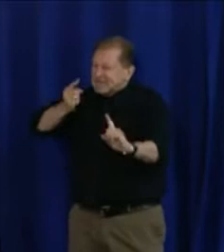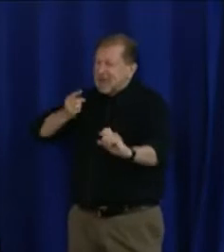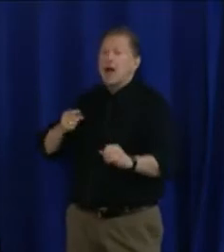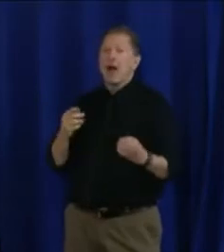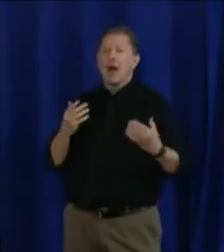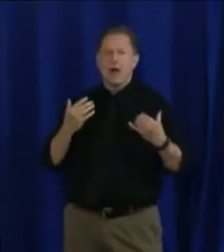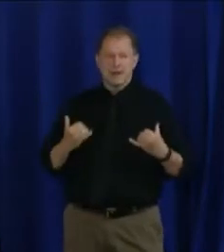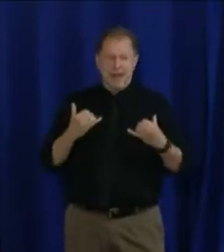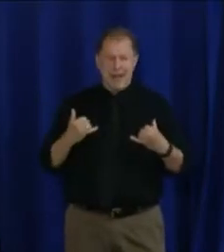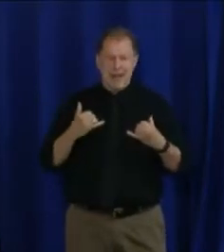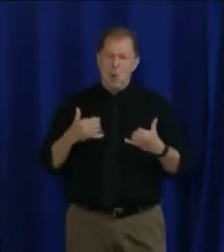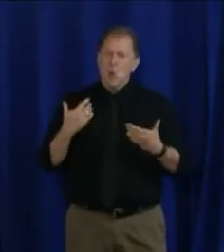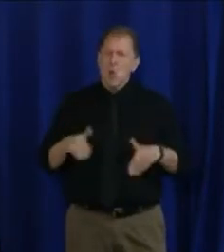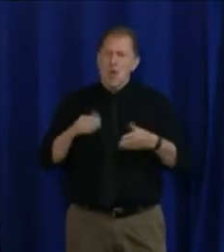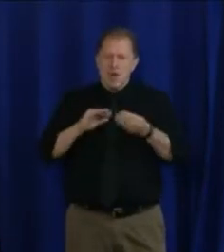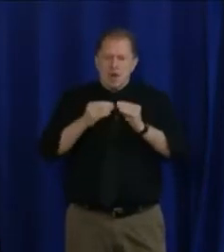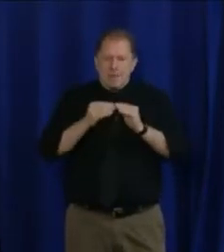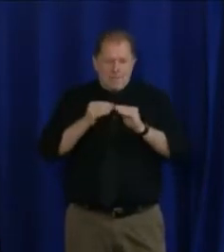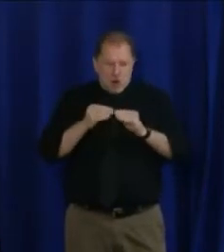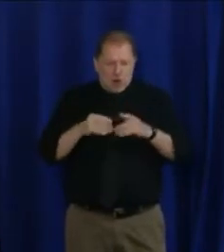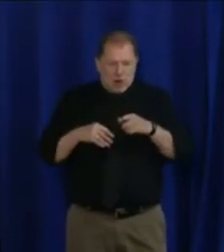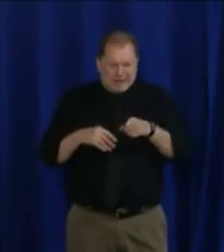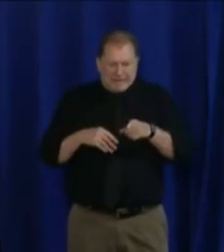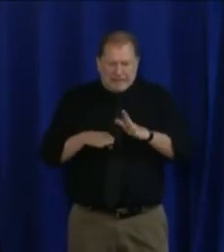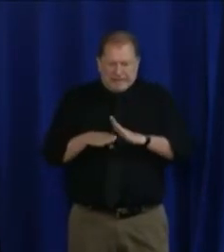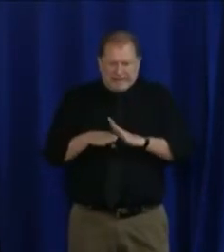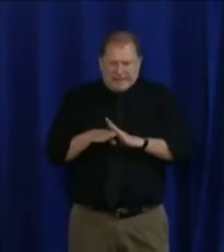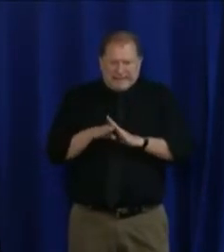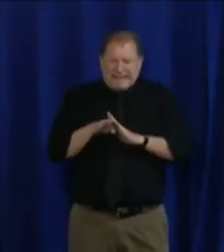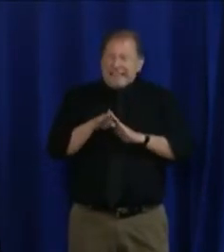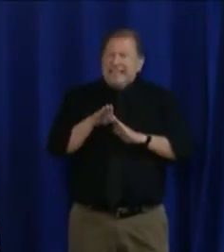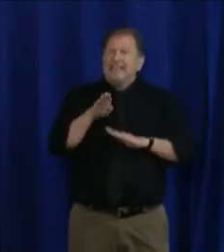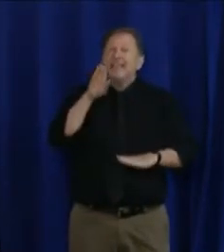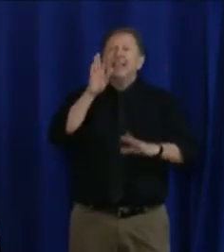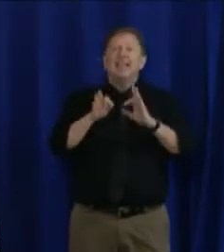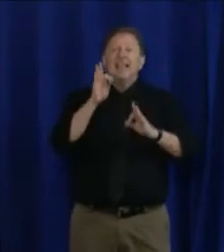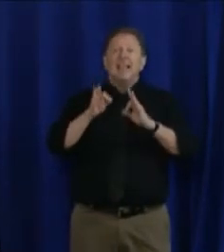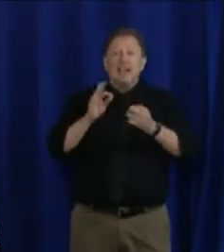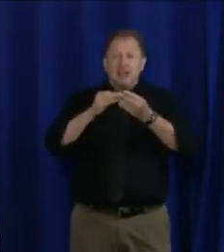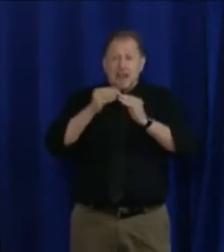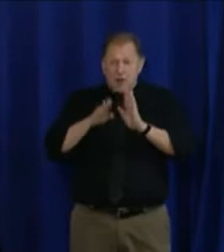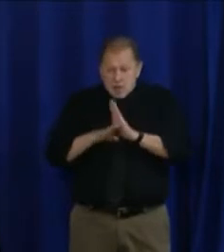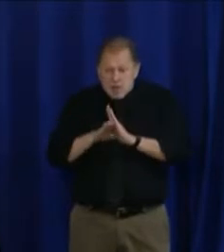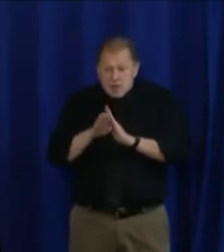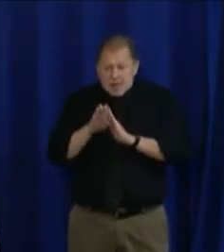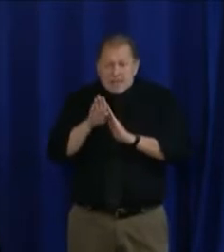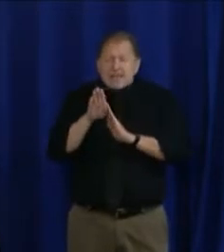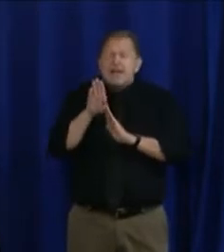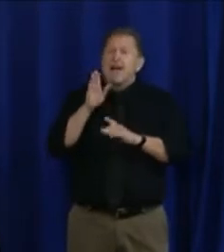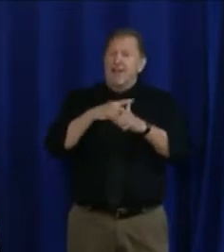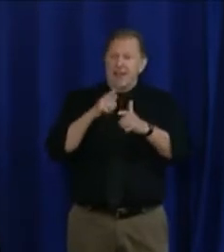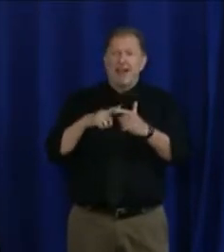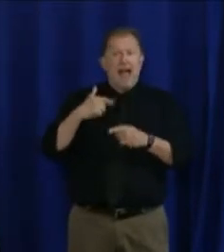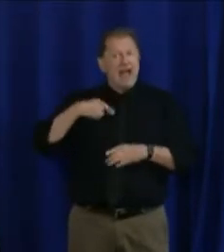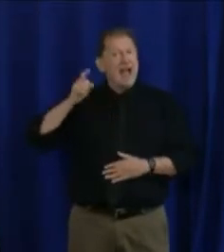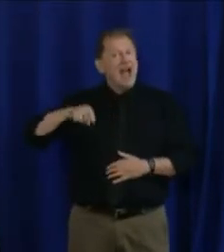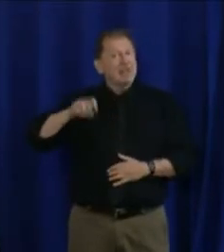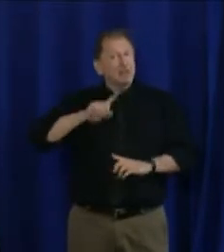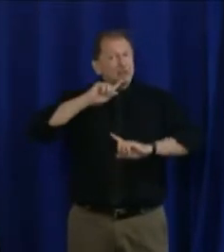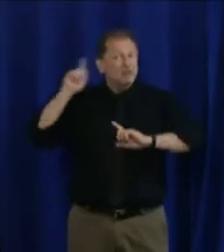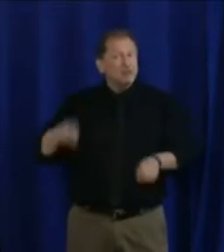dangerously close to going back to a dangerous state of conditions. And Dr. Arty will talk